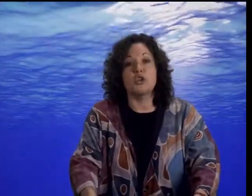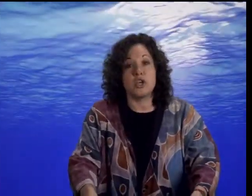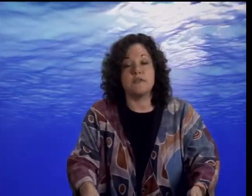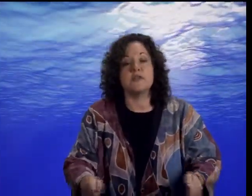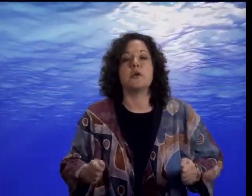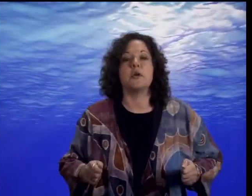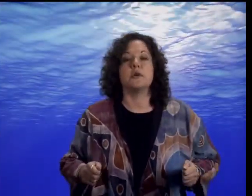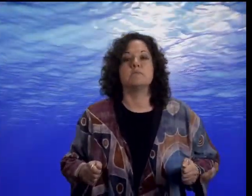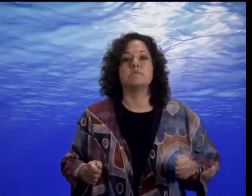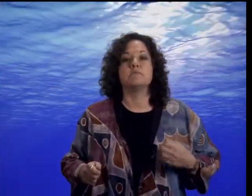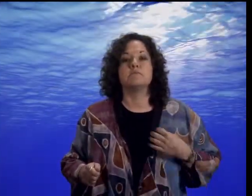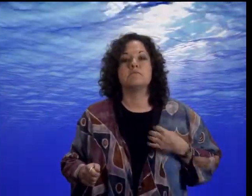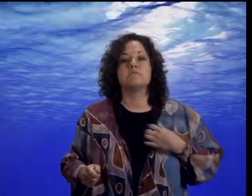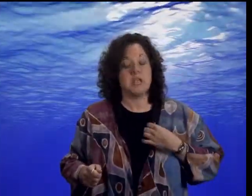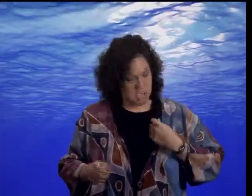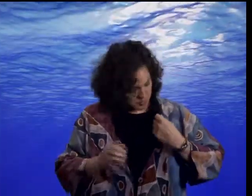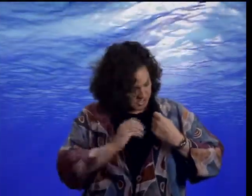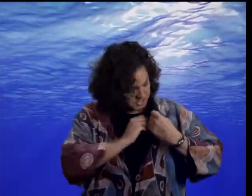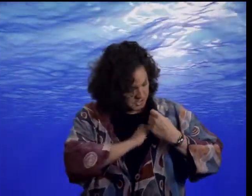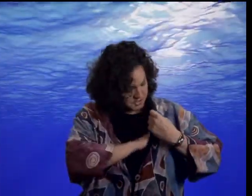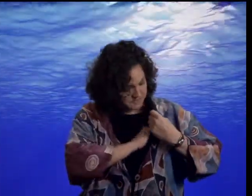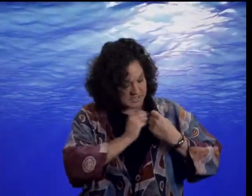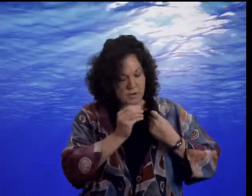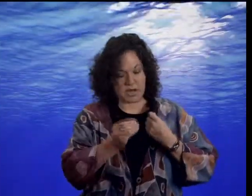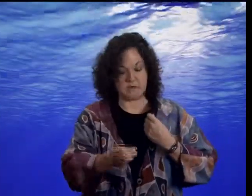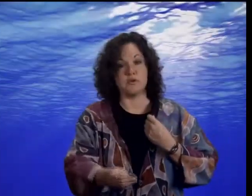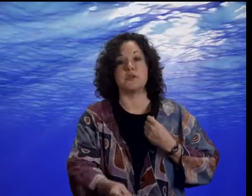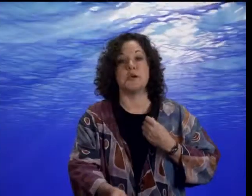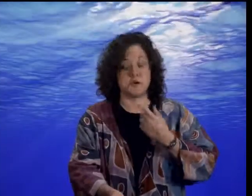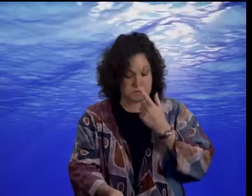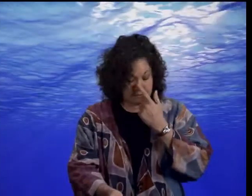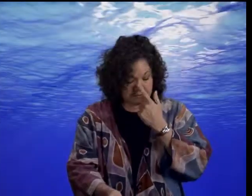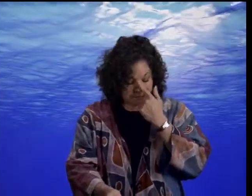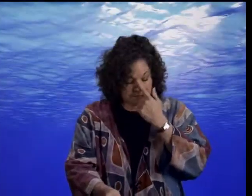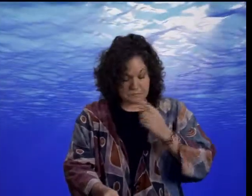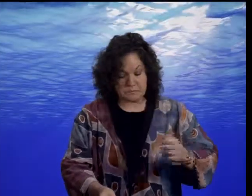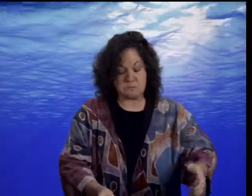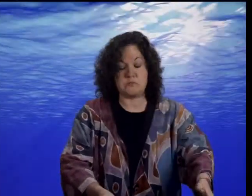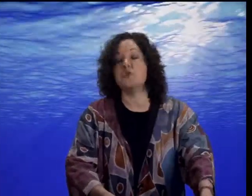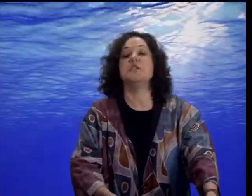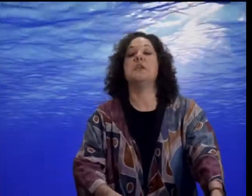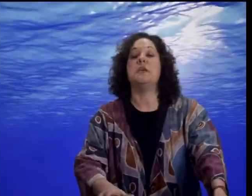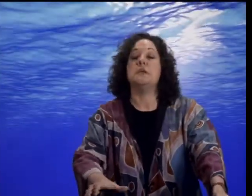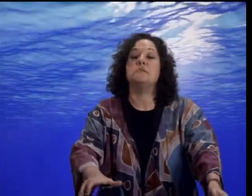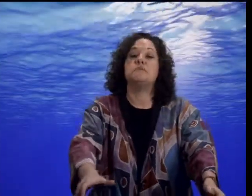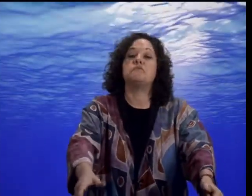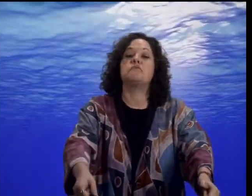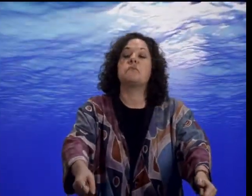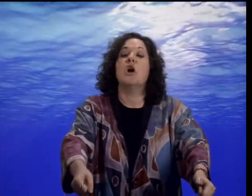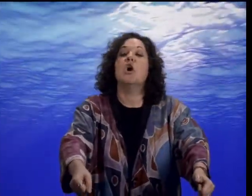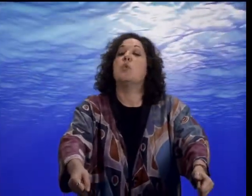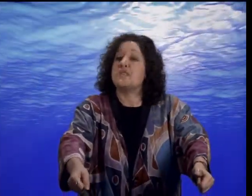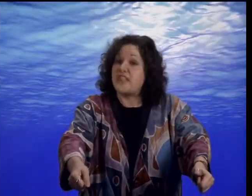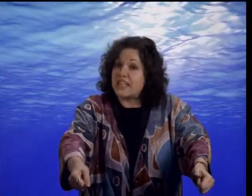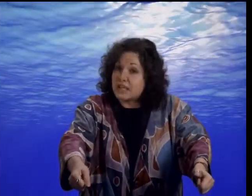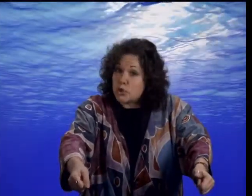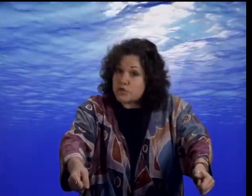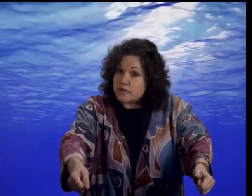shellfish podium, and reached into his vest pocket for his notes. You see, he was a theologian